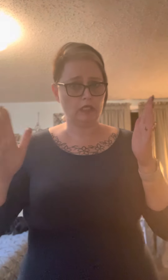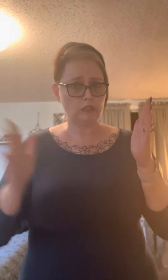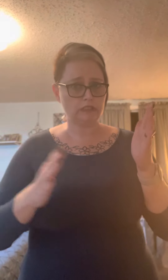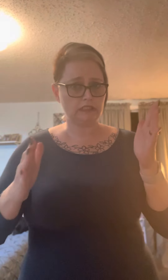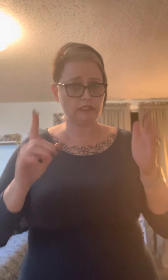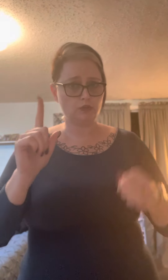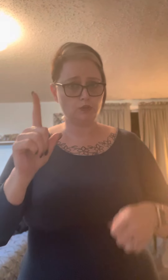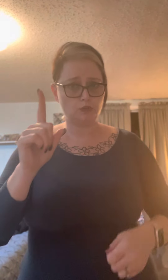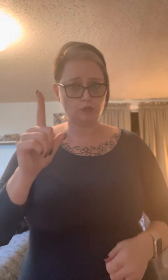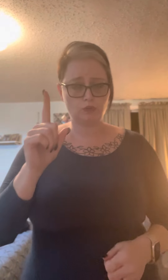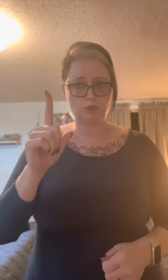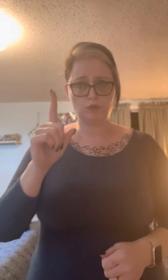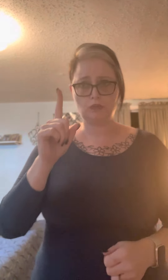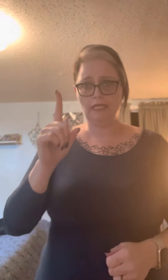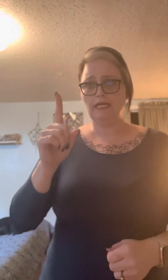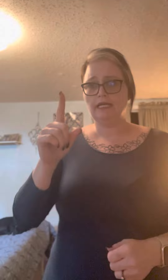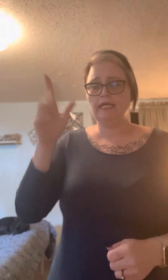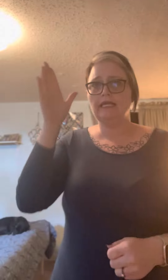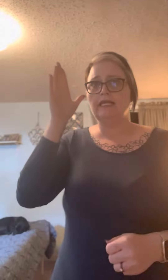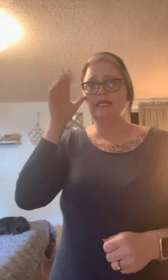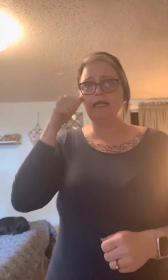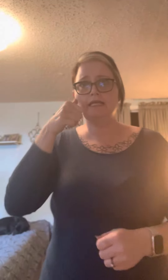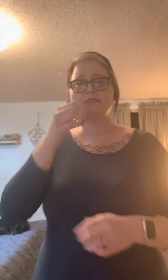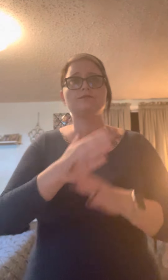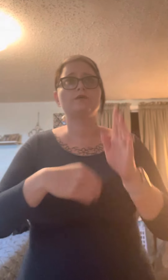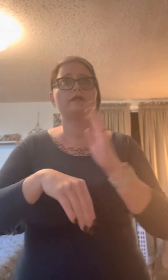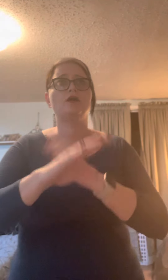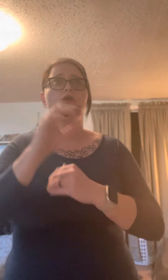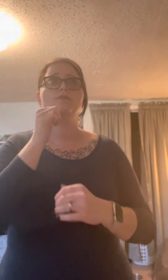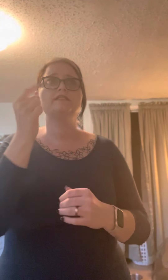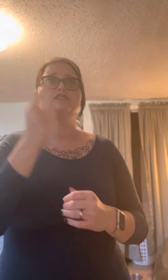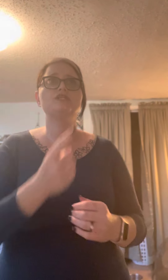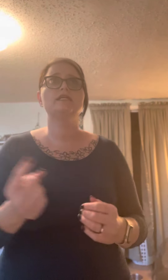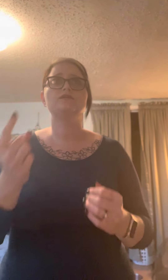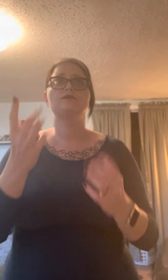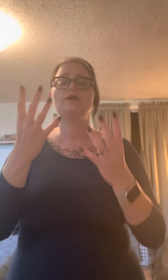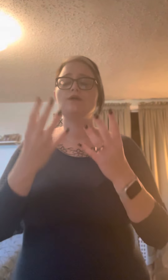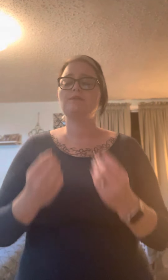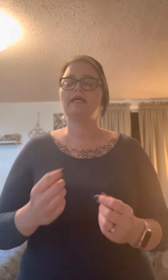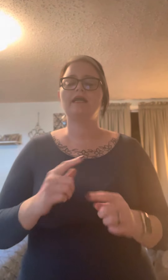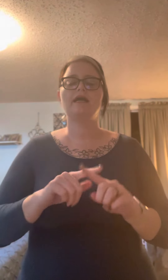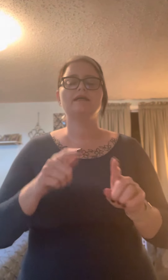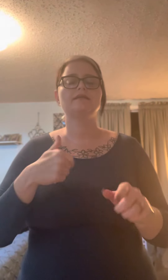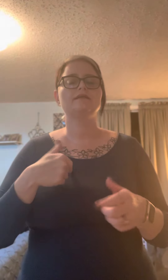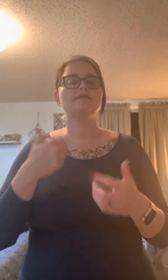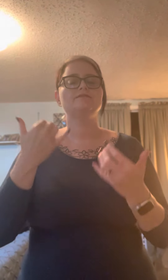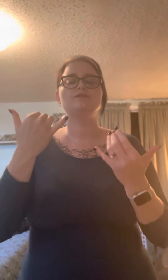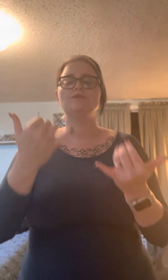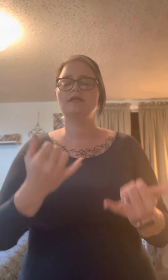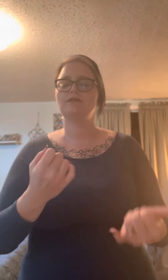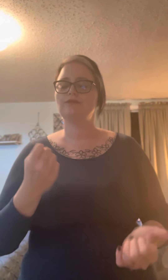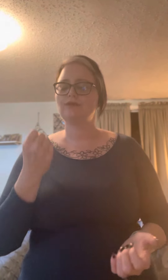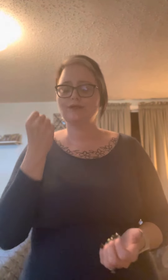Daddy's hands, you know? gentle, but I won't understand